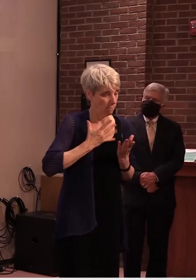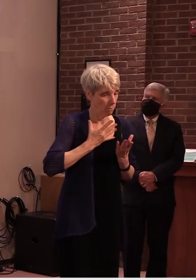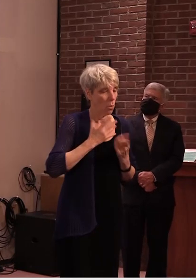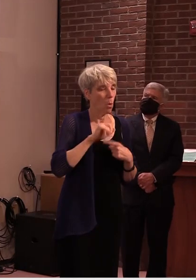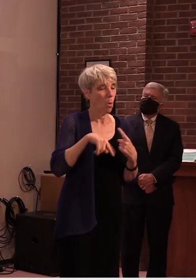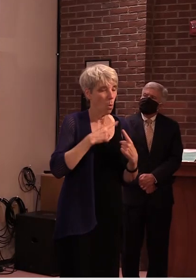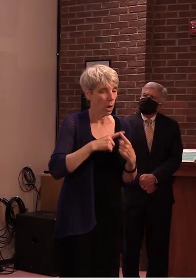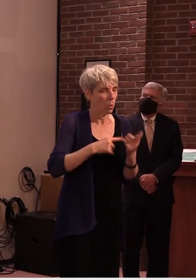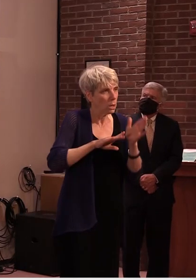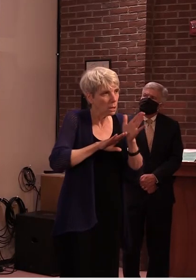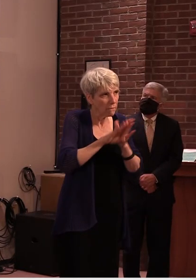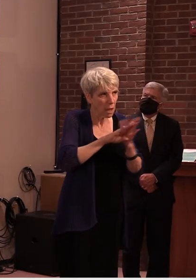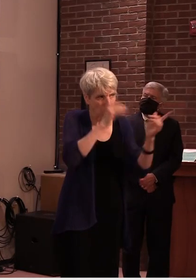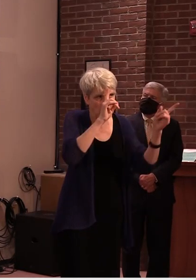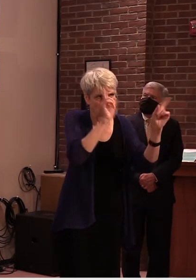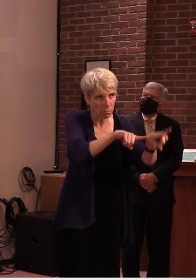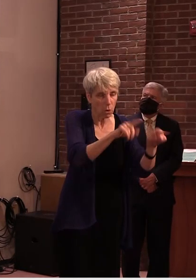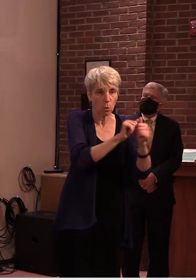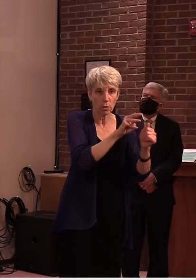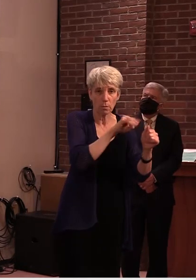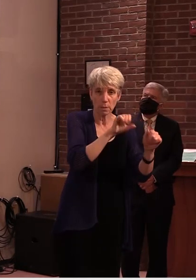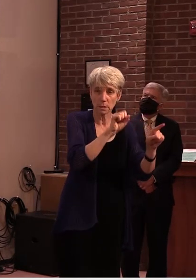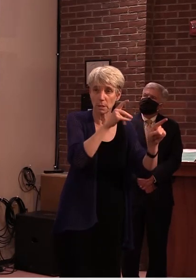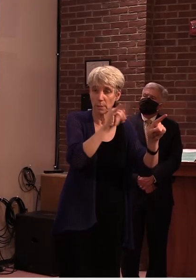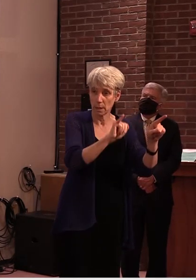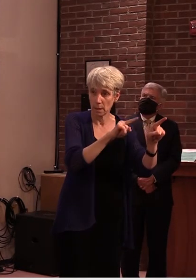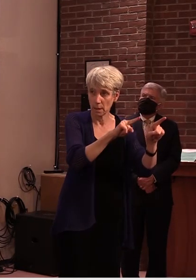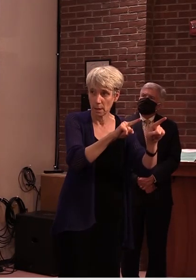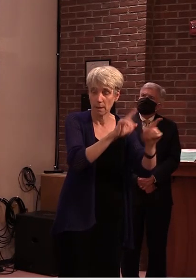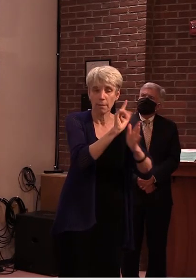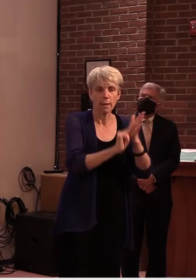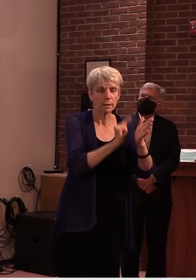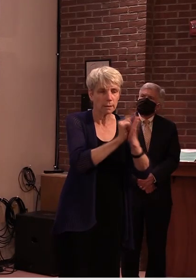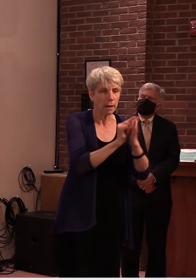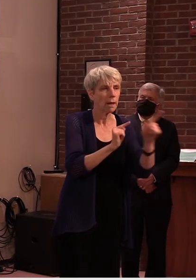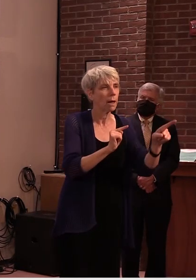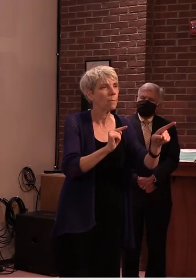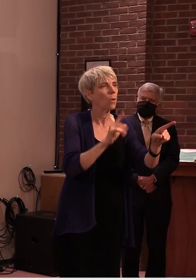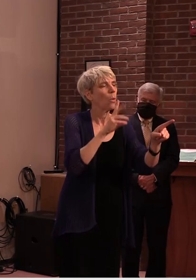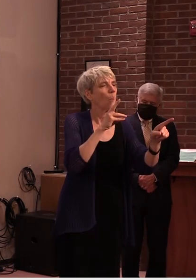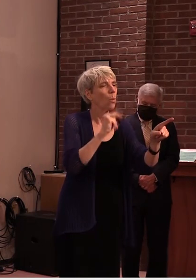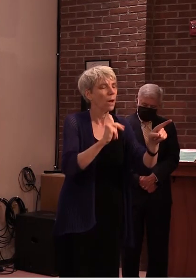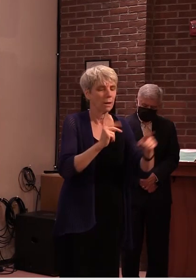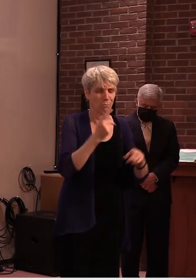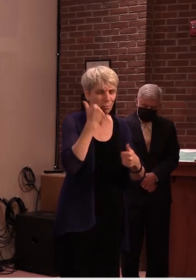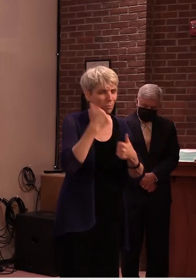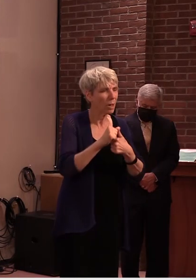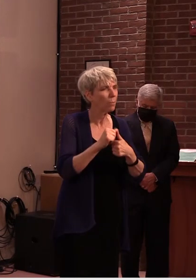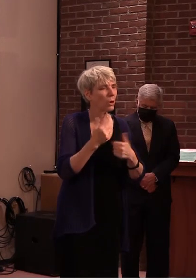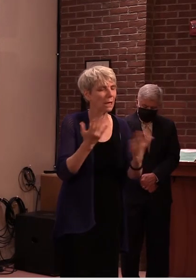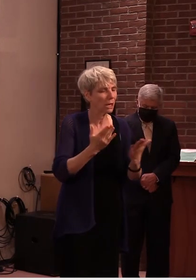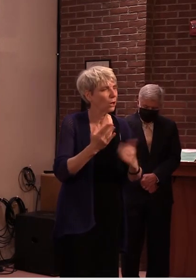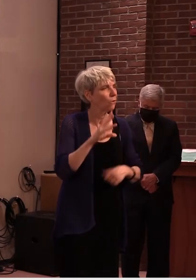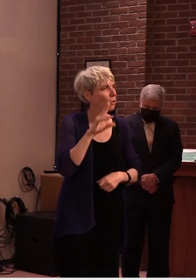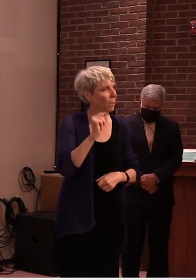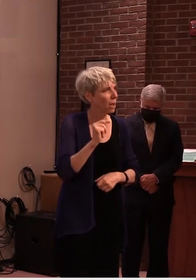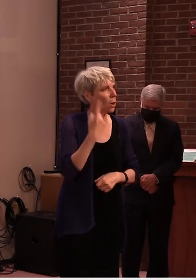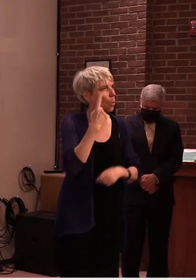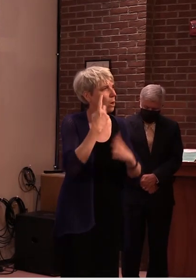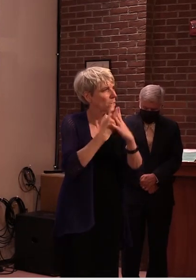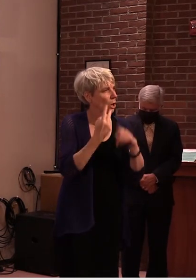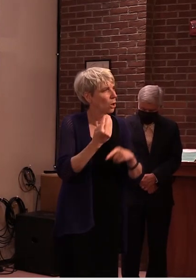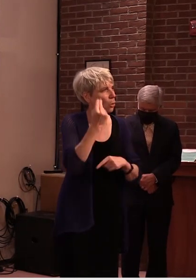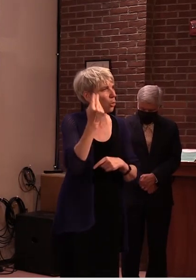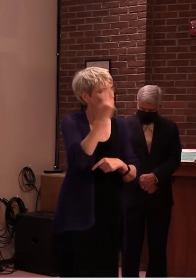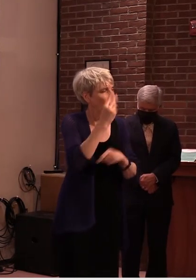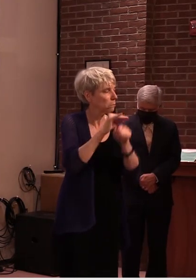um right around the period of time when we had the outbreak of the northwest facility uh we shared copies